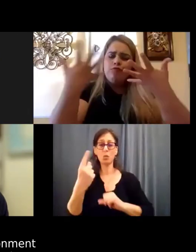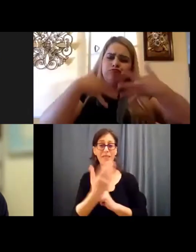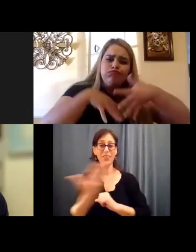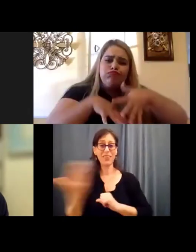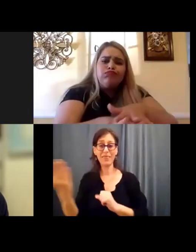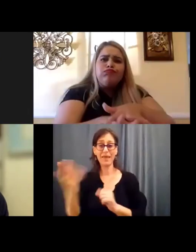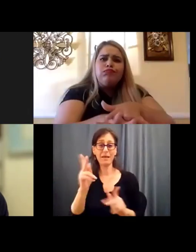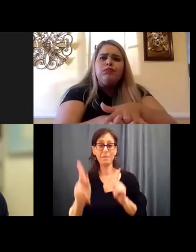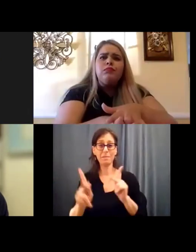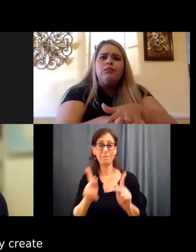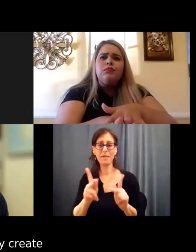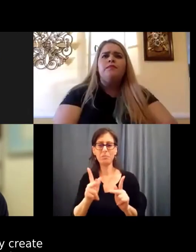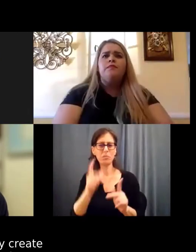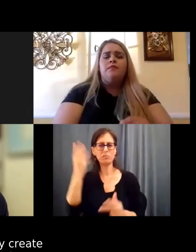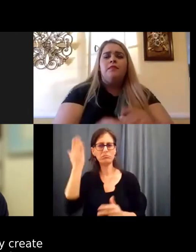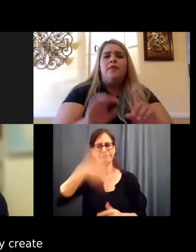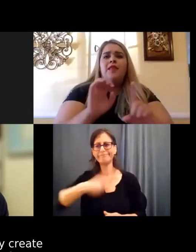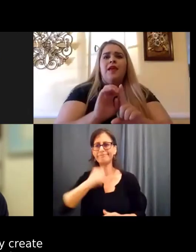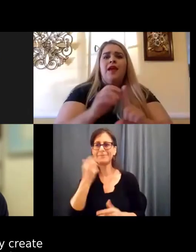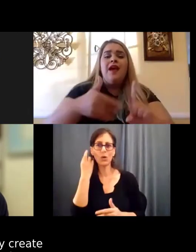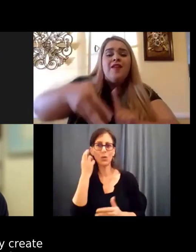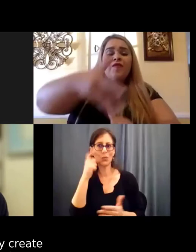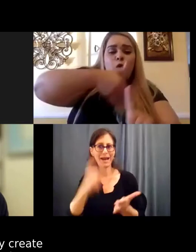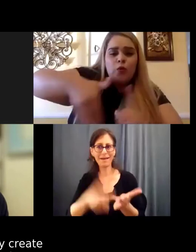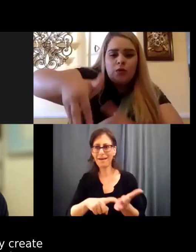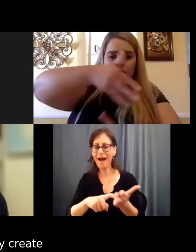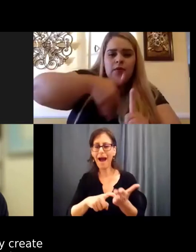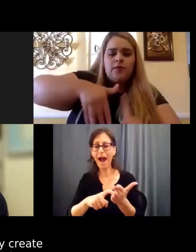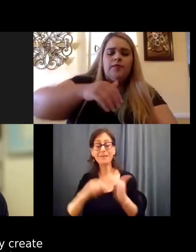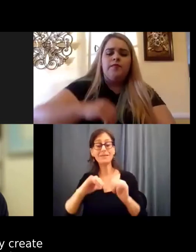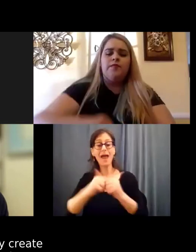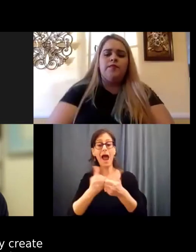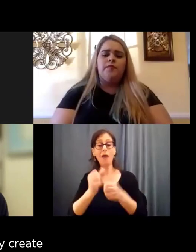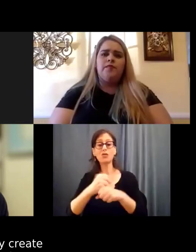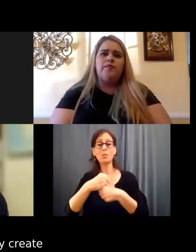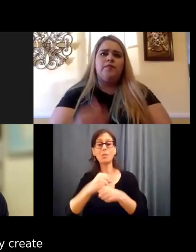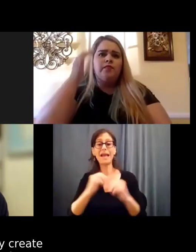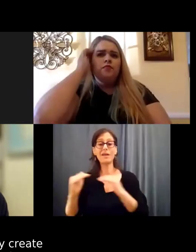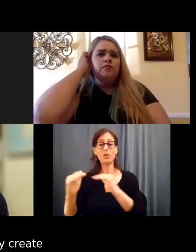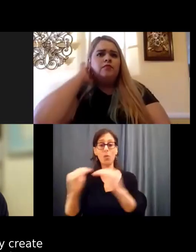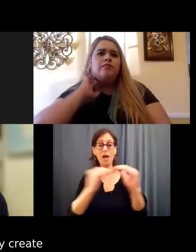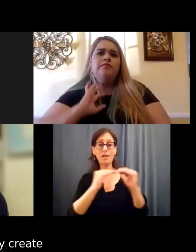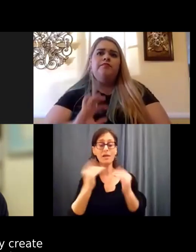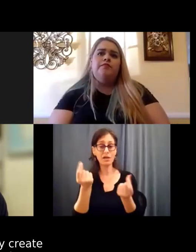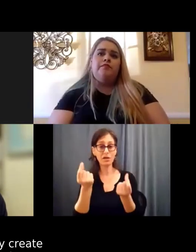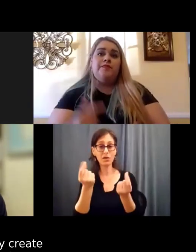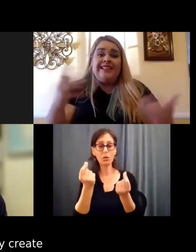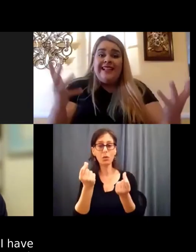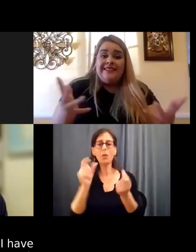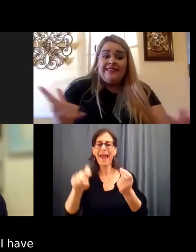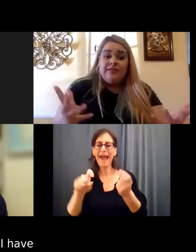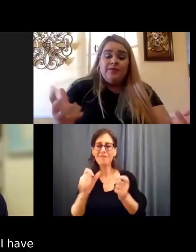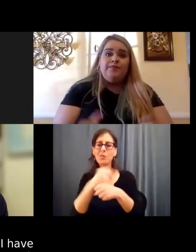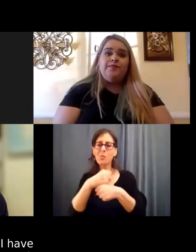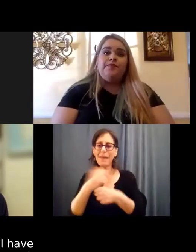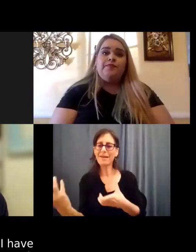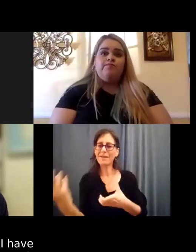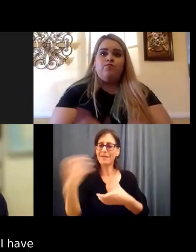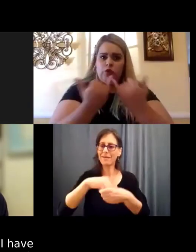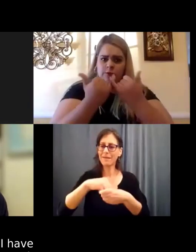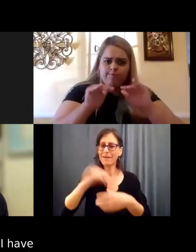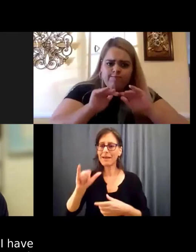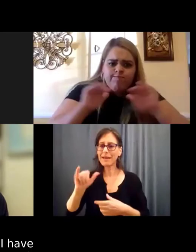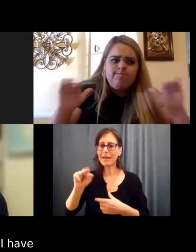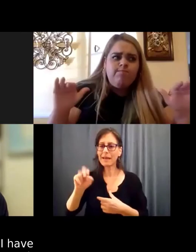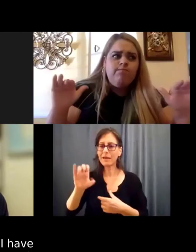people fail to realize. The only way we're going to create equality is we, if we create inclusion. So by